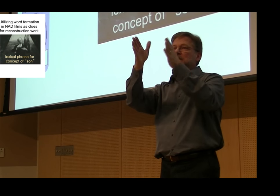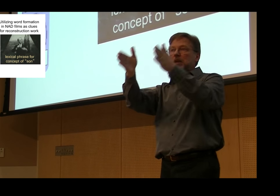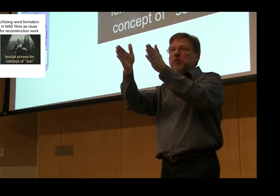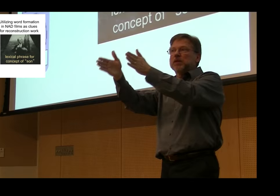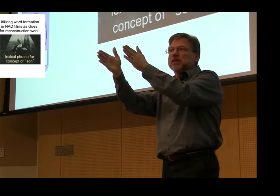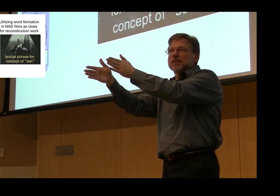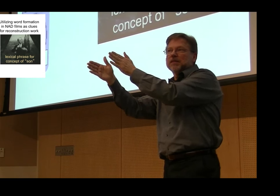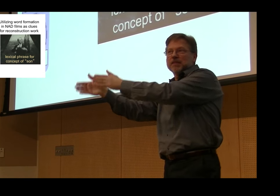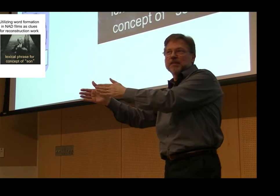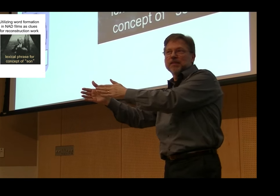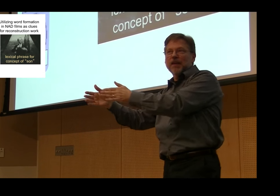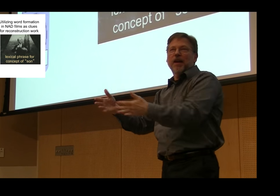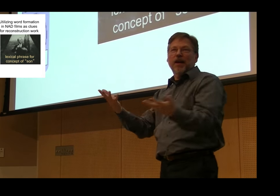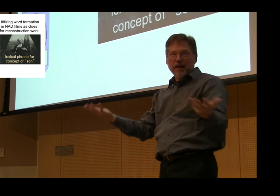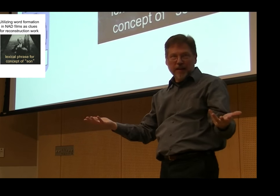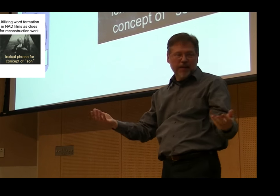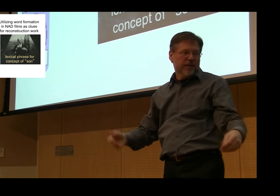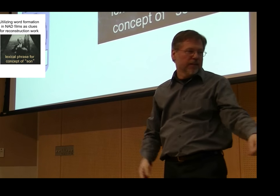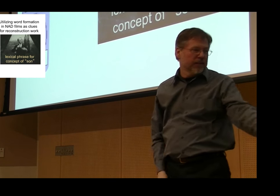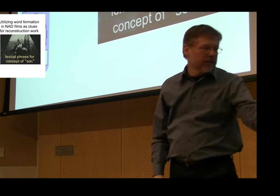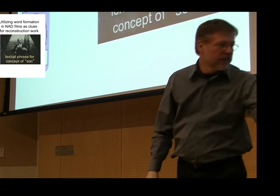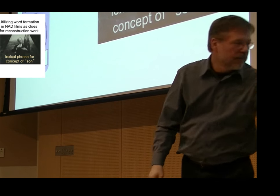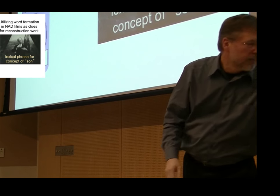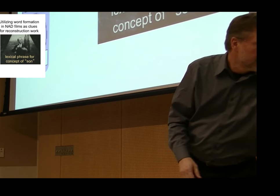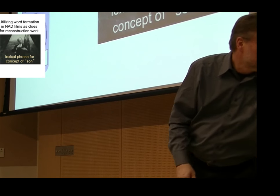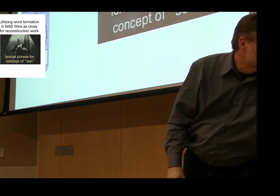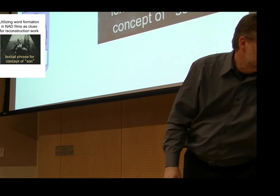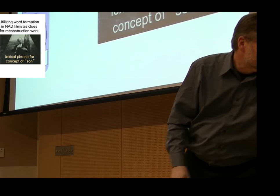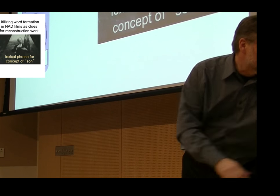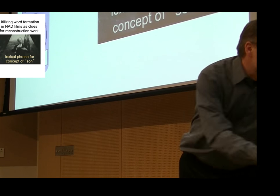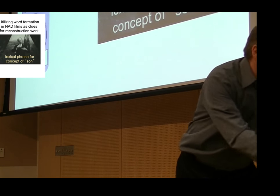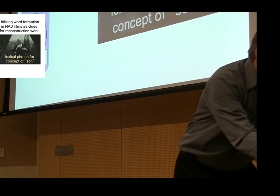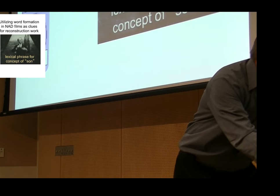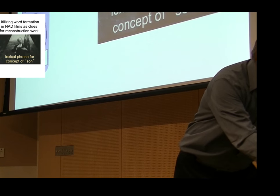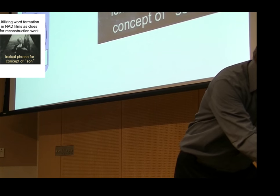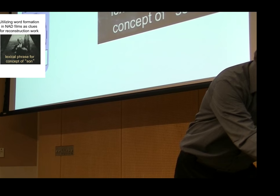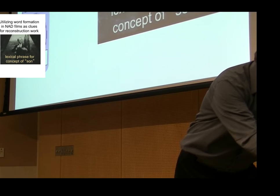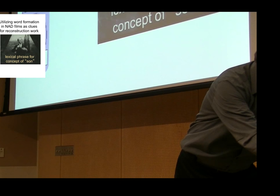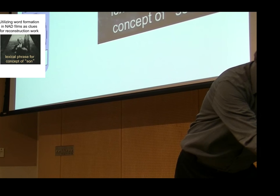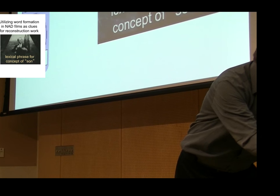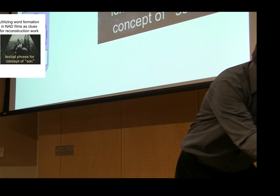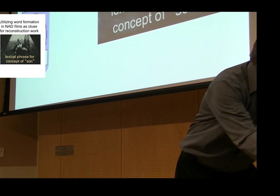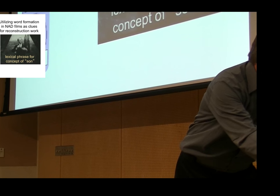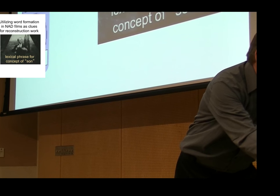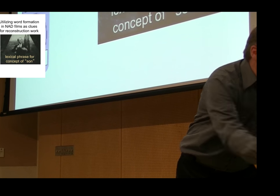represent a word, if you will. And these signs are produced in a particular sequence, male-female